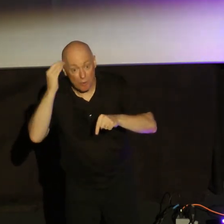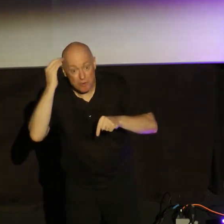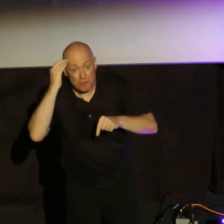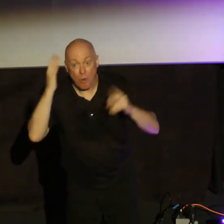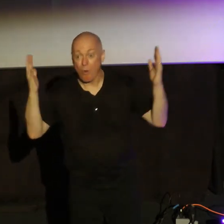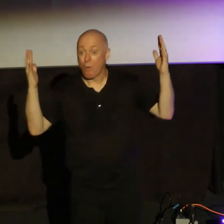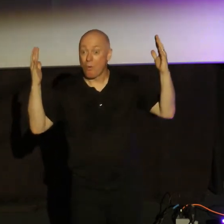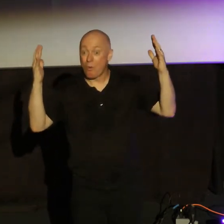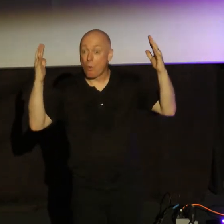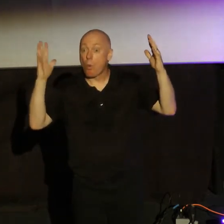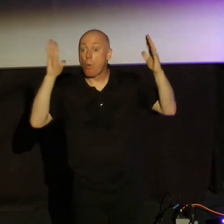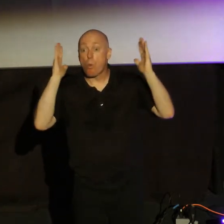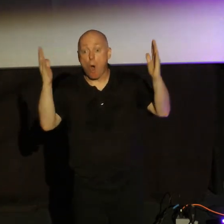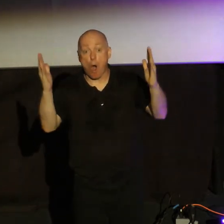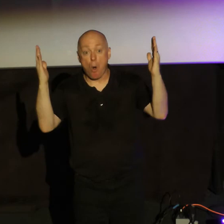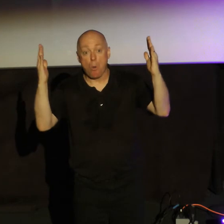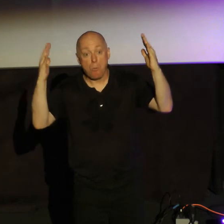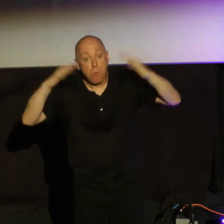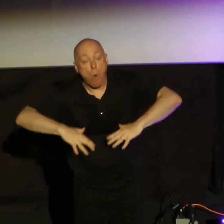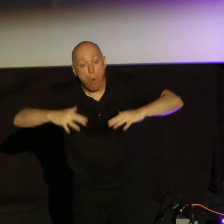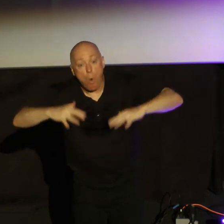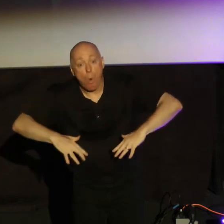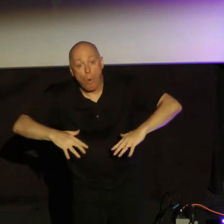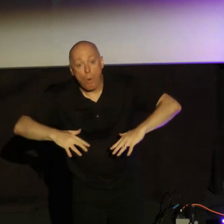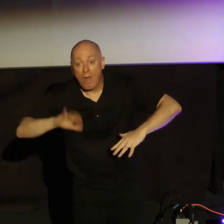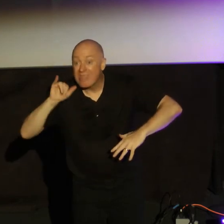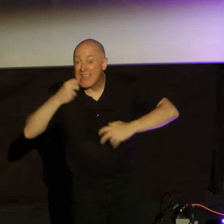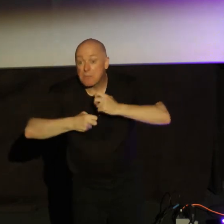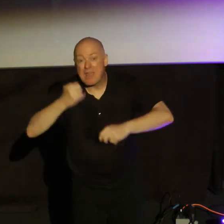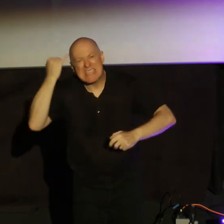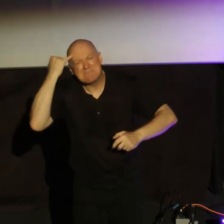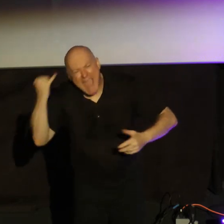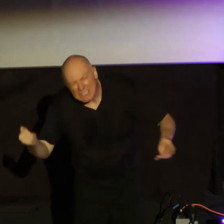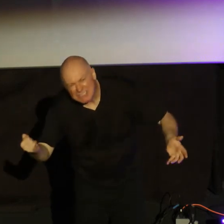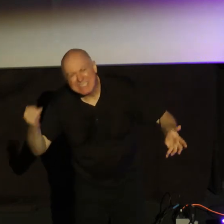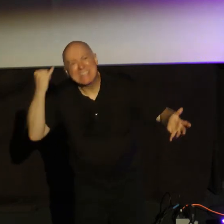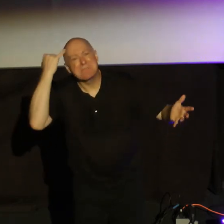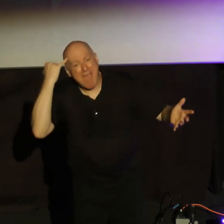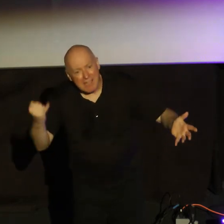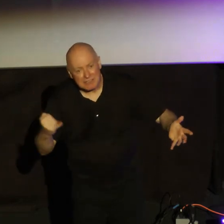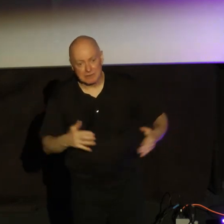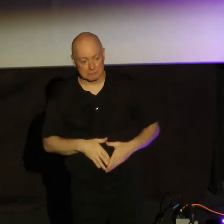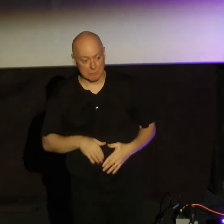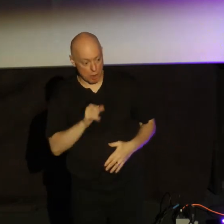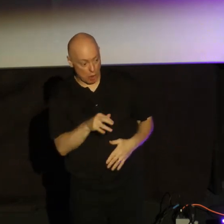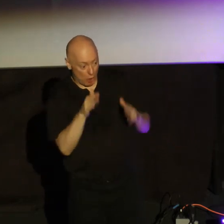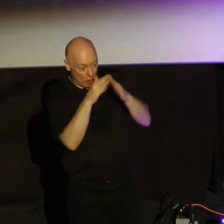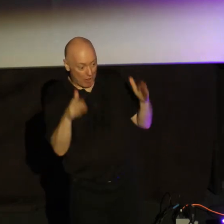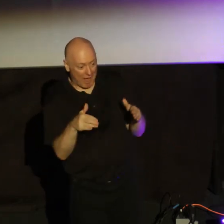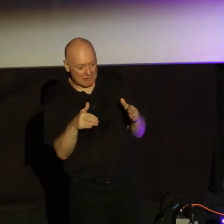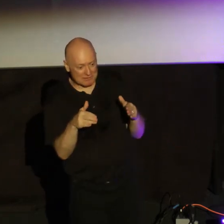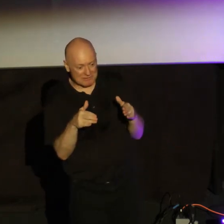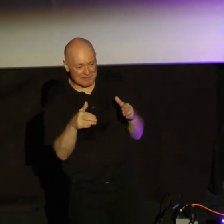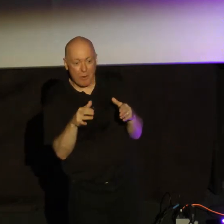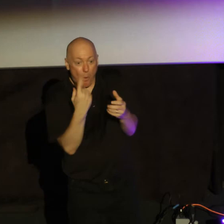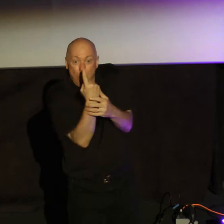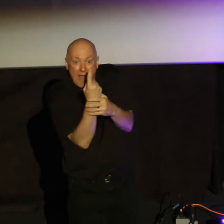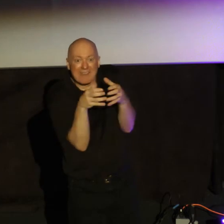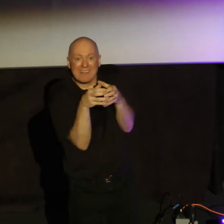came crumbling down. That's a problem. Can you imagine? Now, her house must have stayed intact. Now, how much of the wall